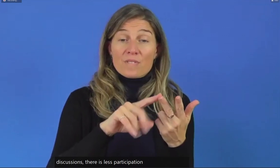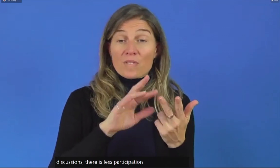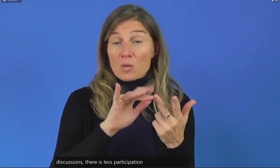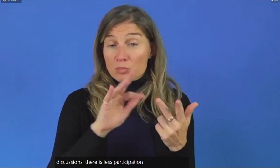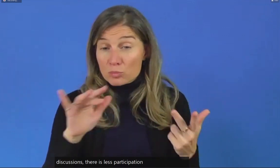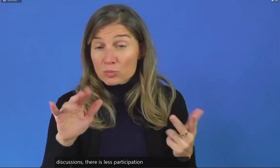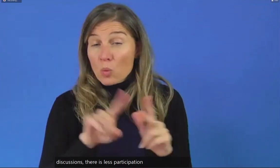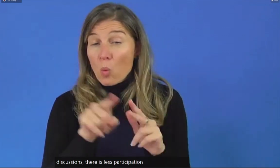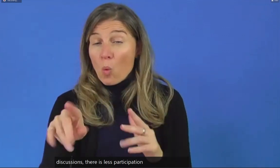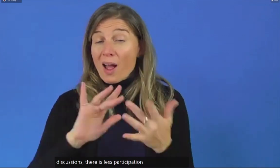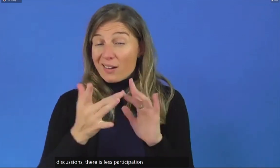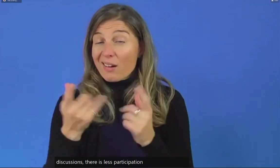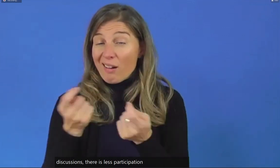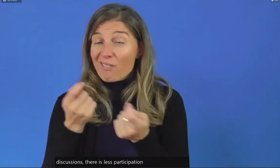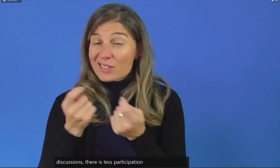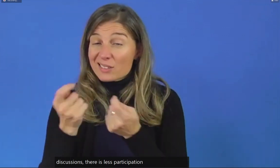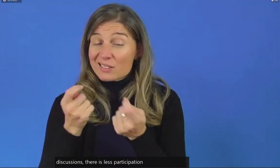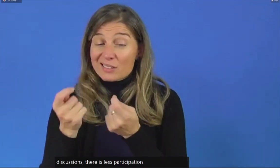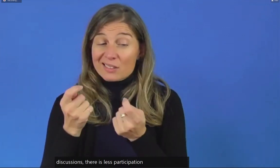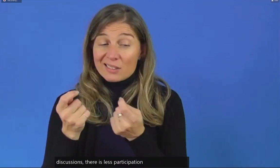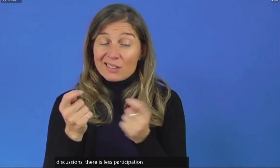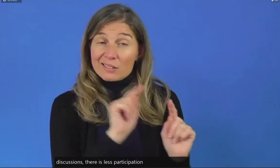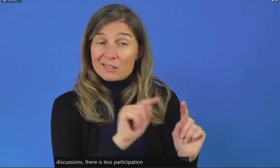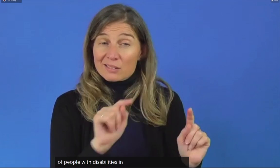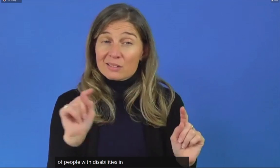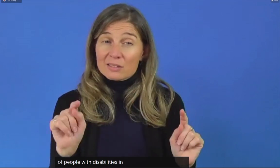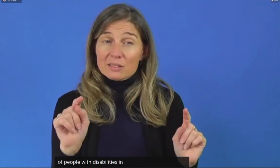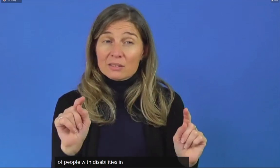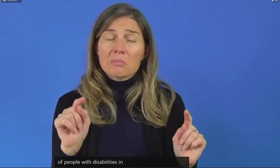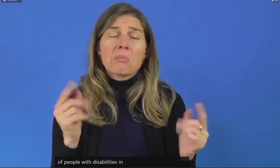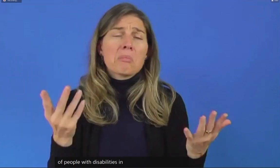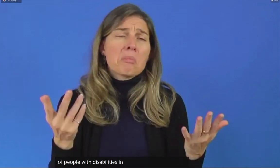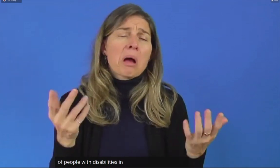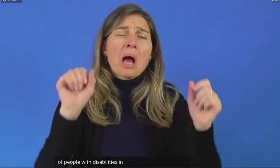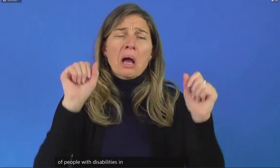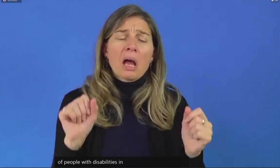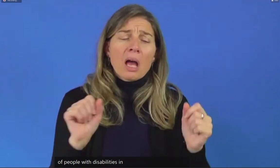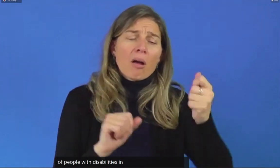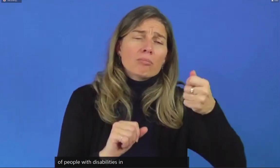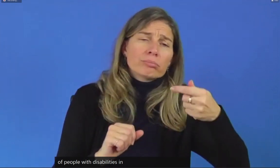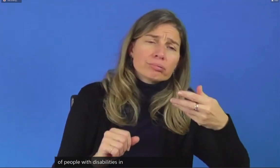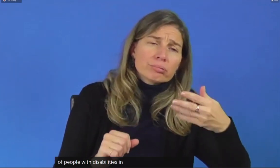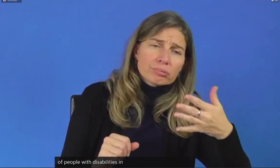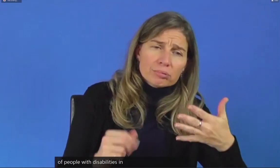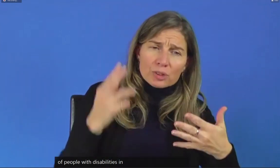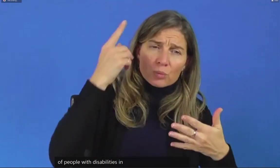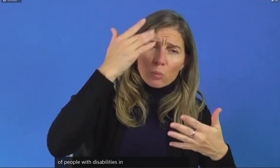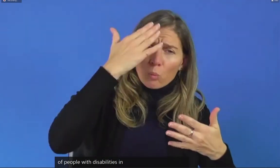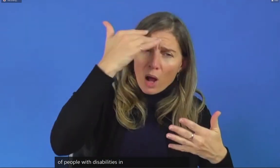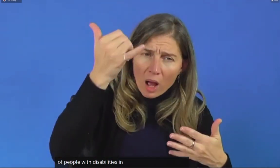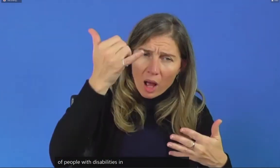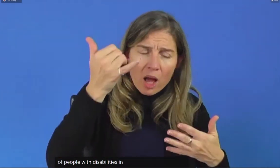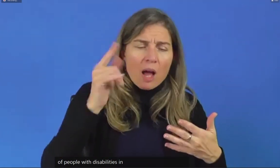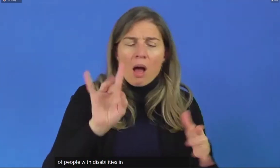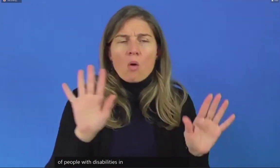governance. There could be multiple reasons for that. There will not go into into those details